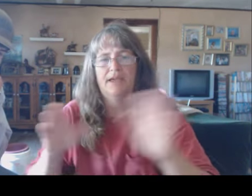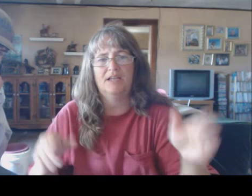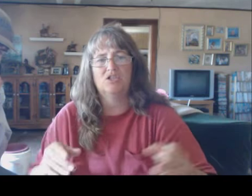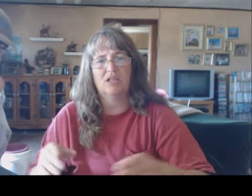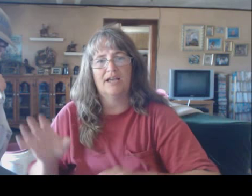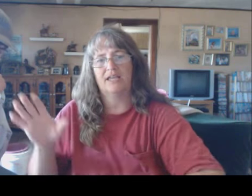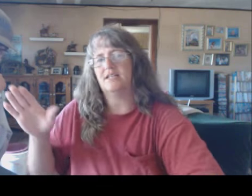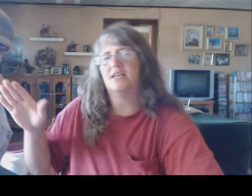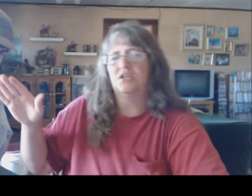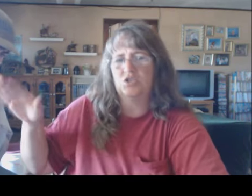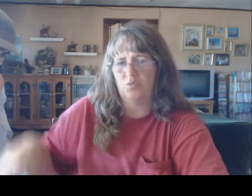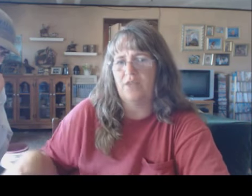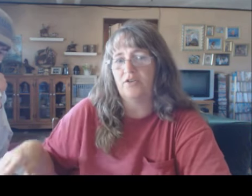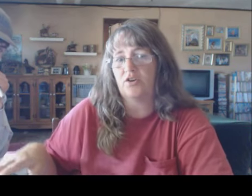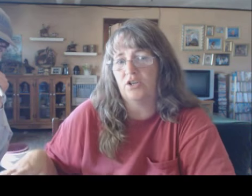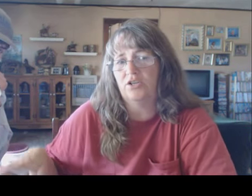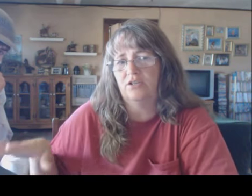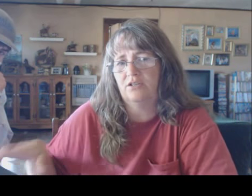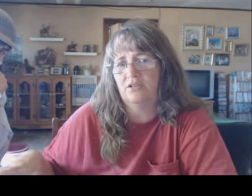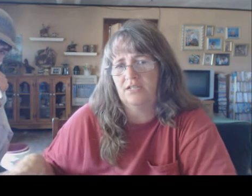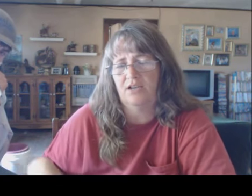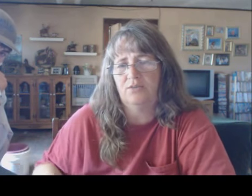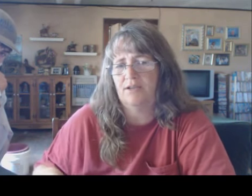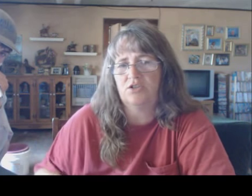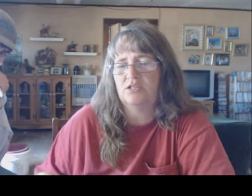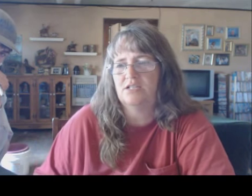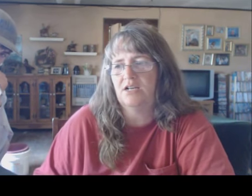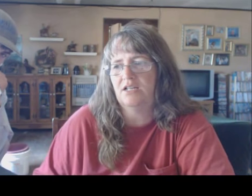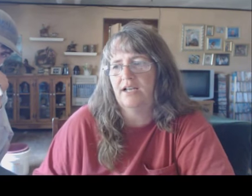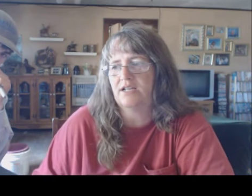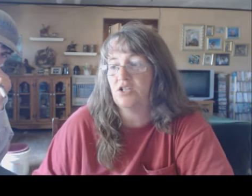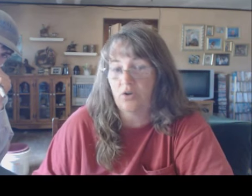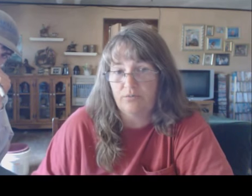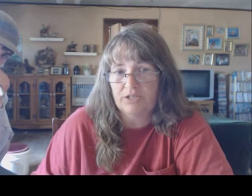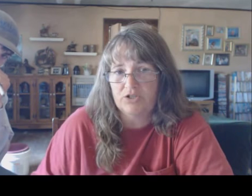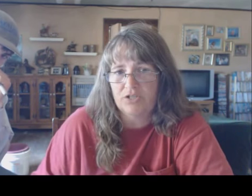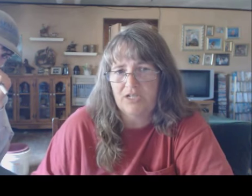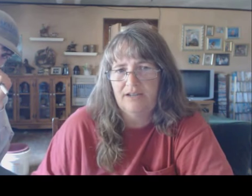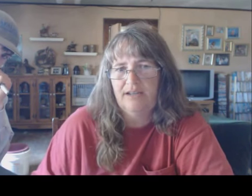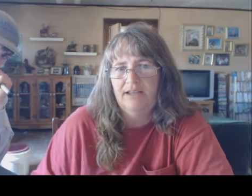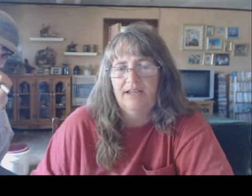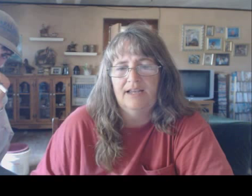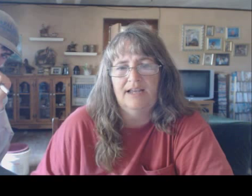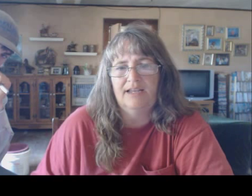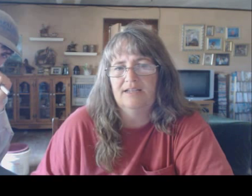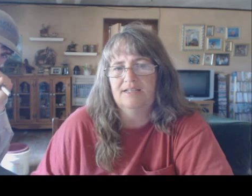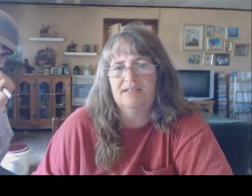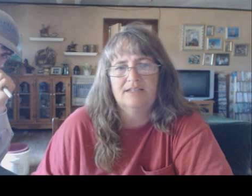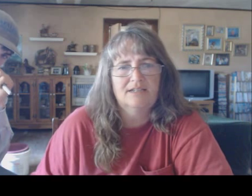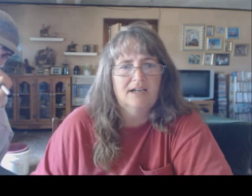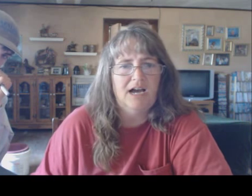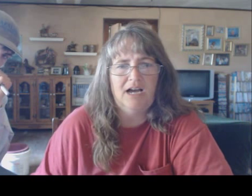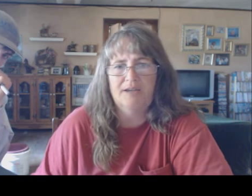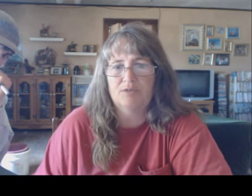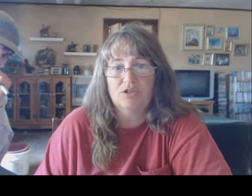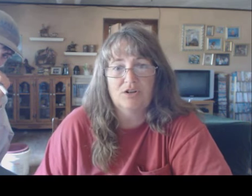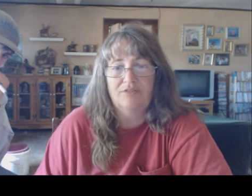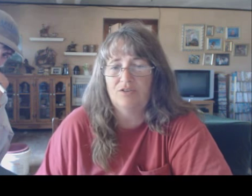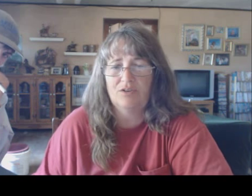page like it tells you what they're going to tell you about so it's not like a total mystery and i am sure if you